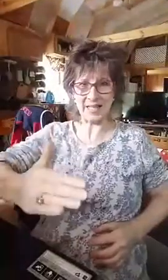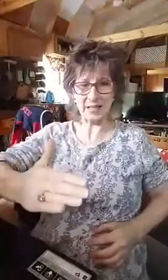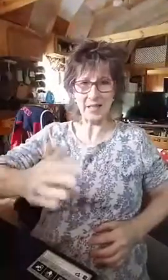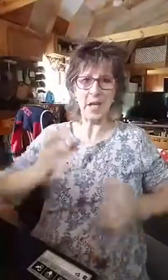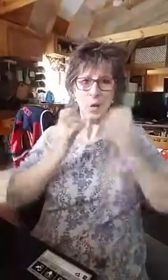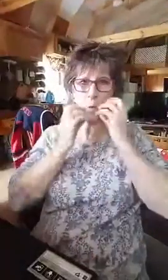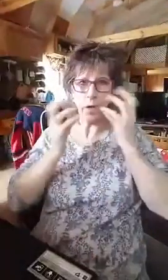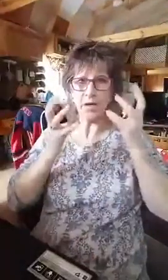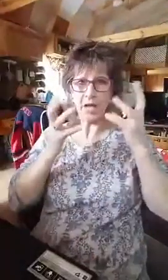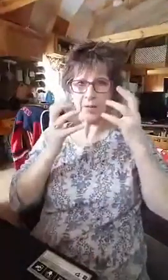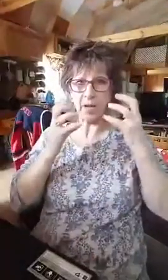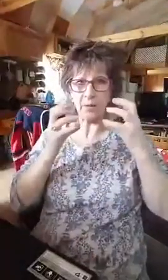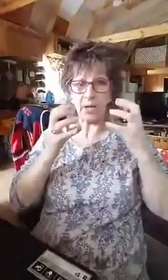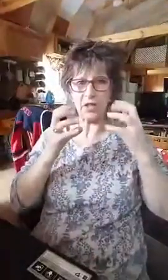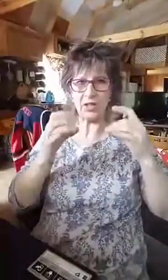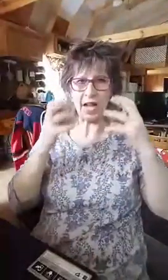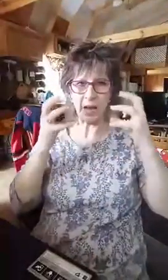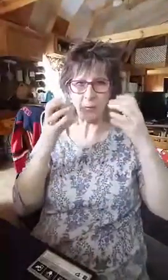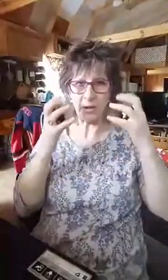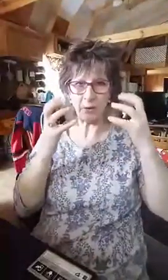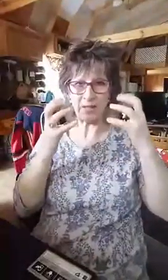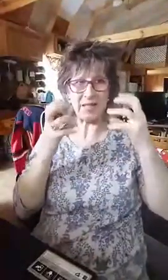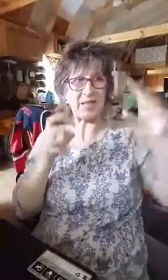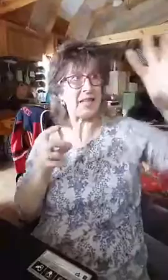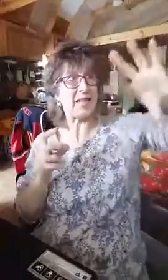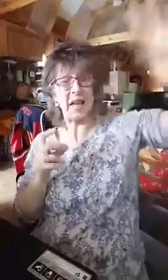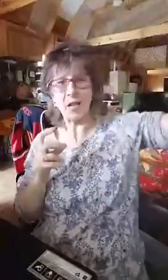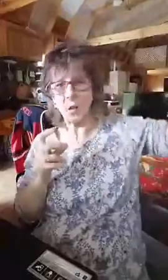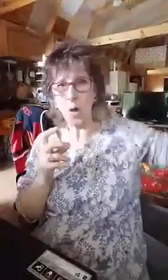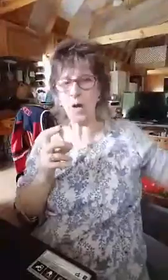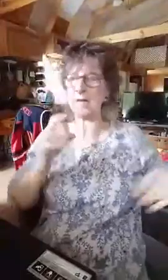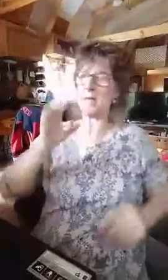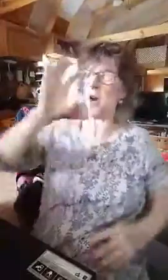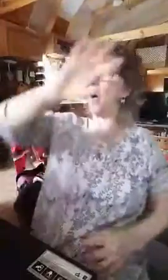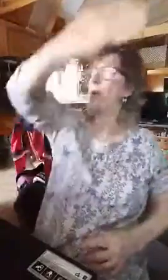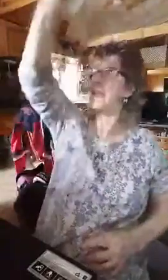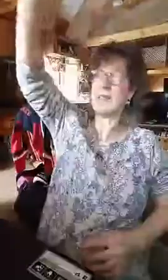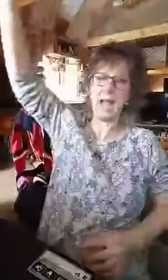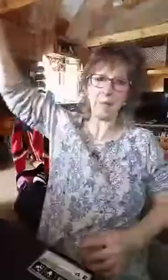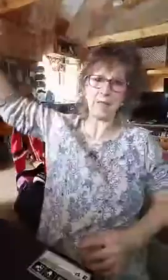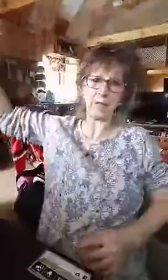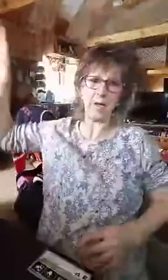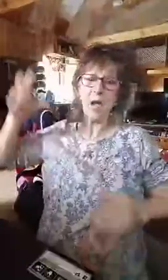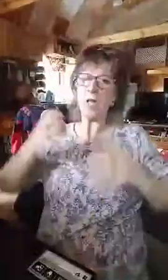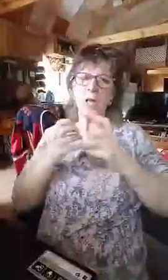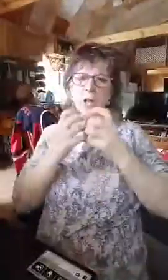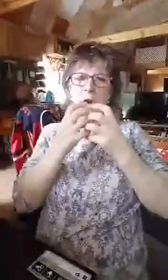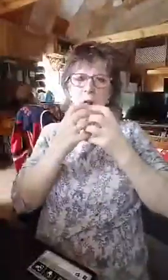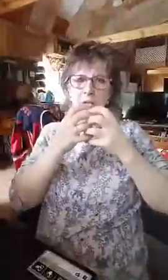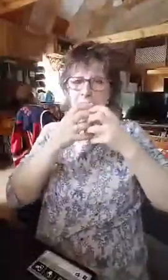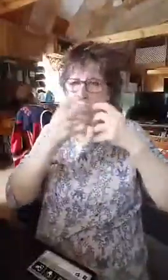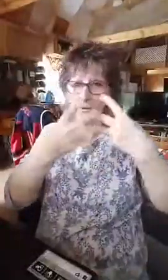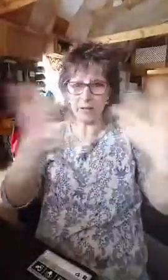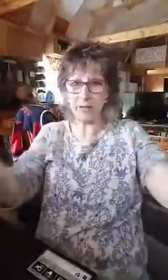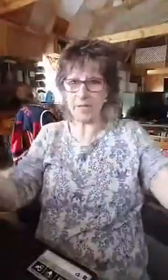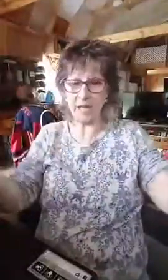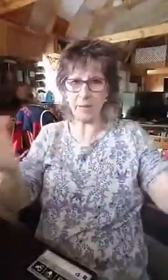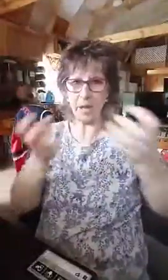words have vibrations. They have frequencies. They stay in your walls. They're always in the atmosphere. There never can be taken back.